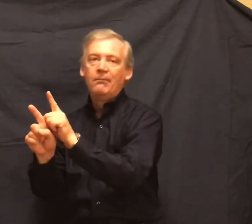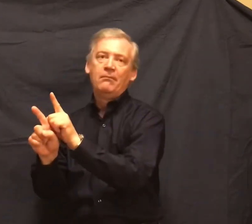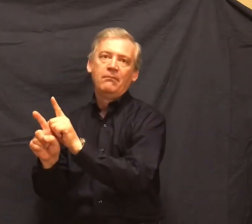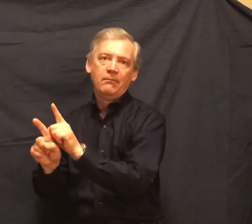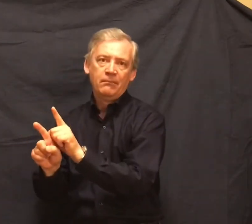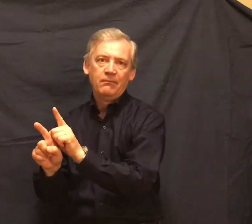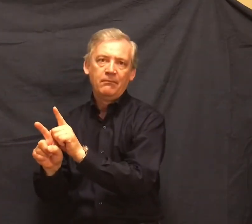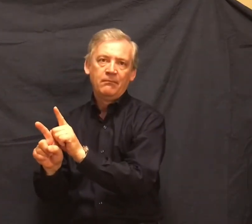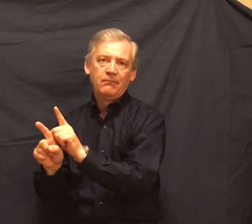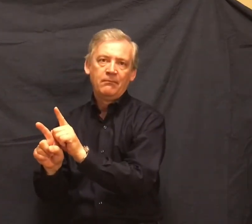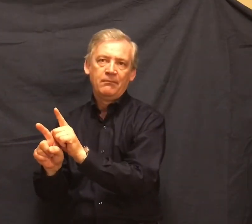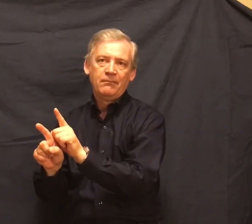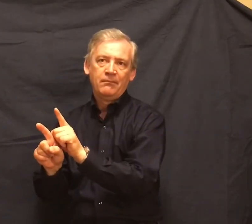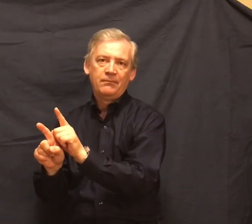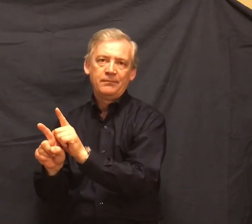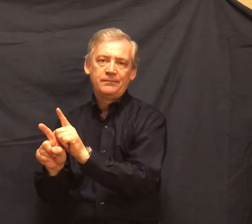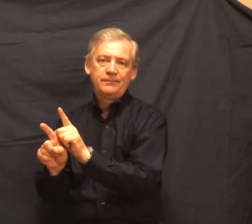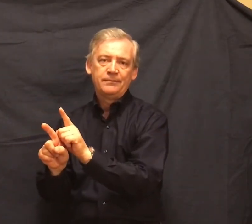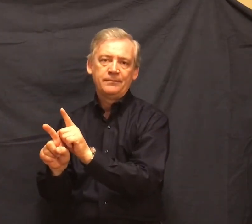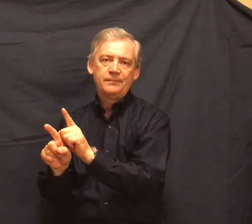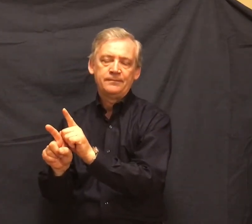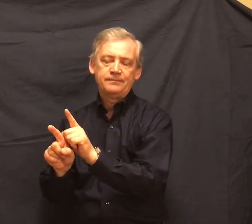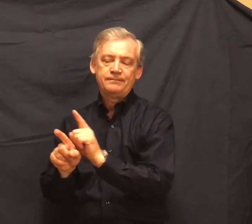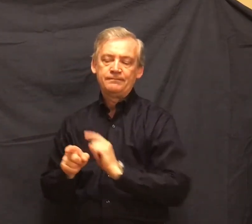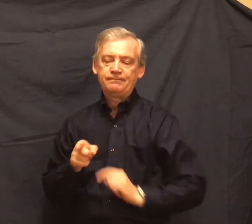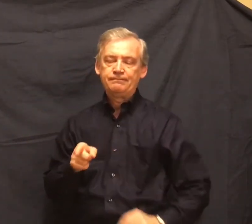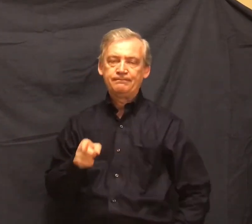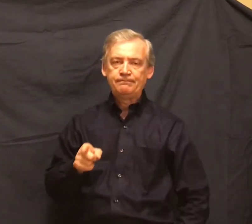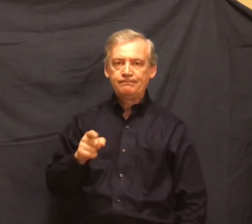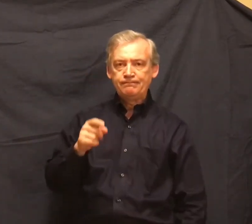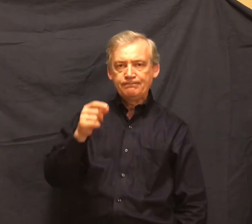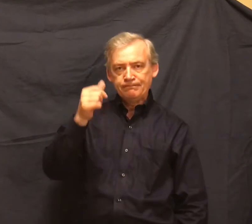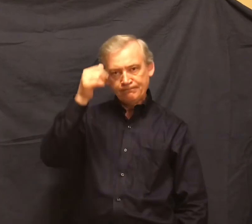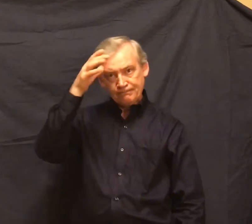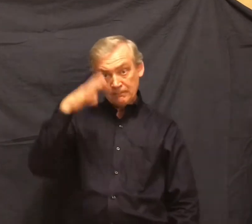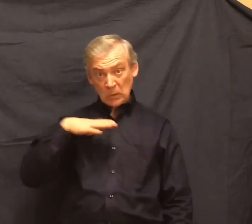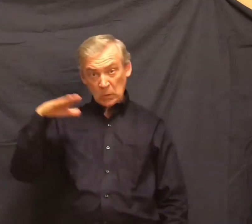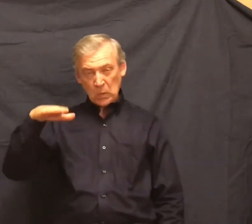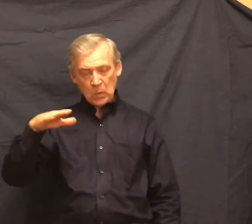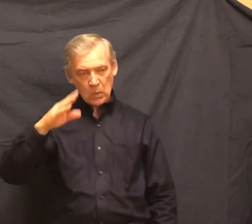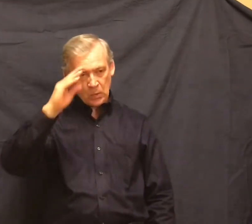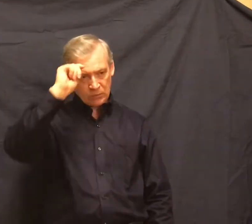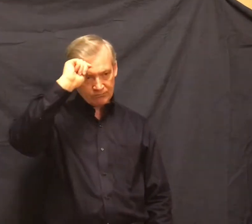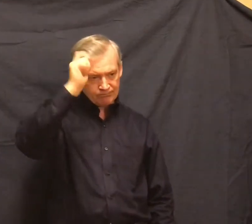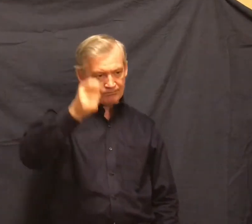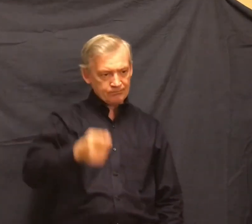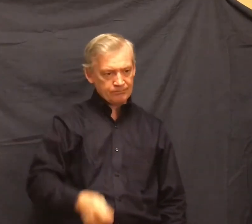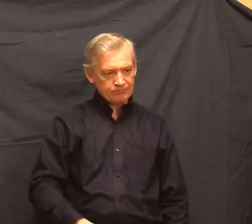He took off his hat and wiped the sweatband with his forefinger and snapped the moisture off.